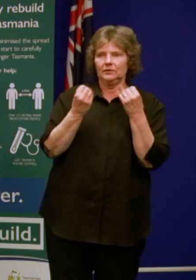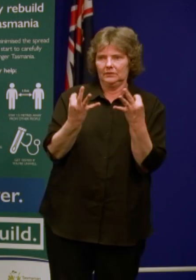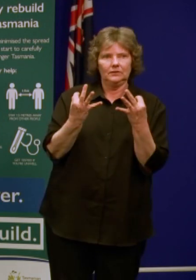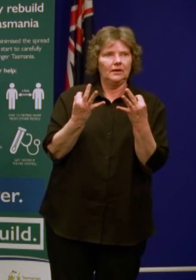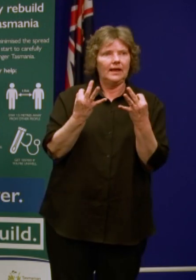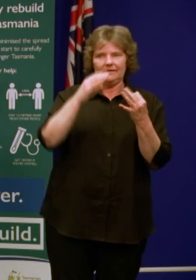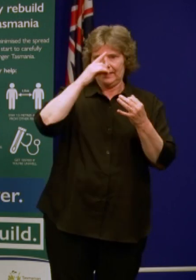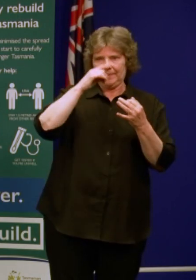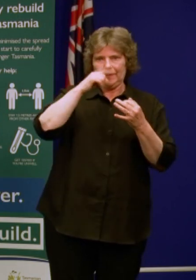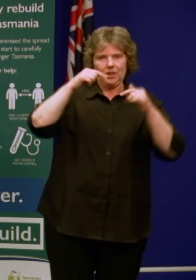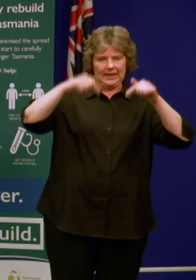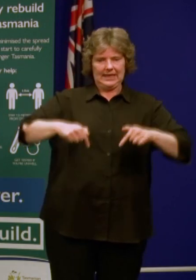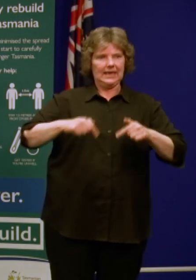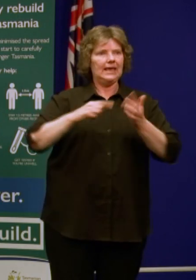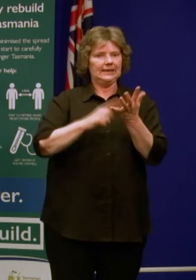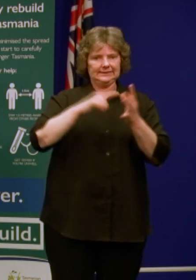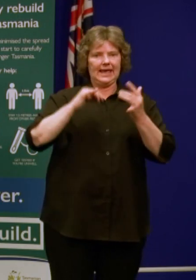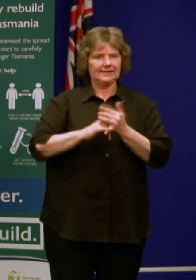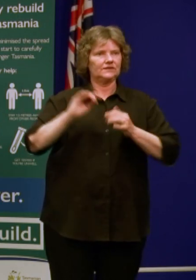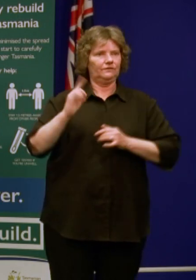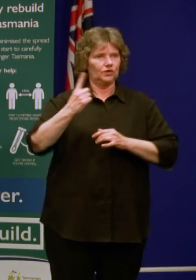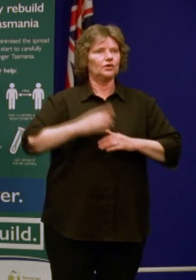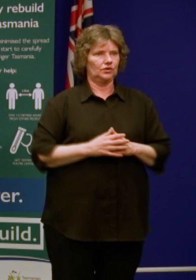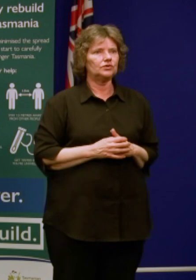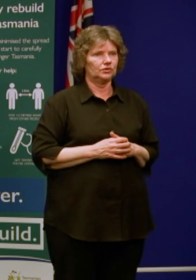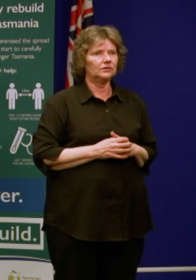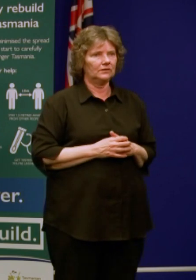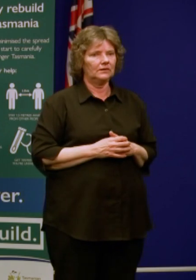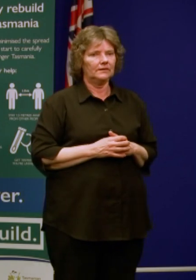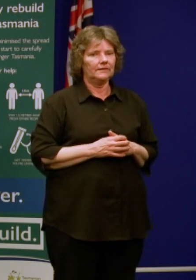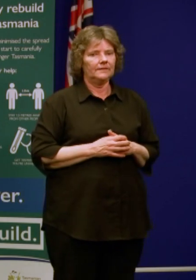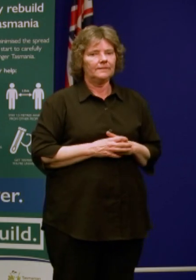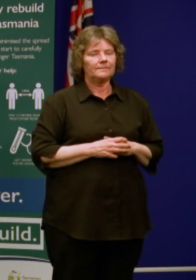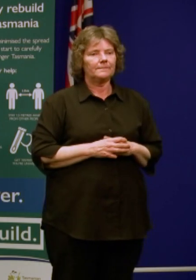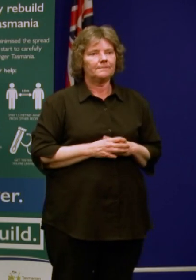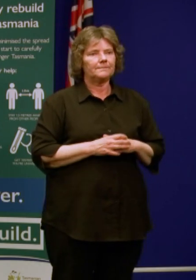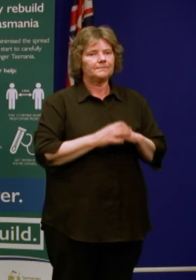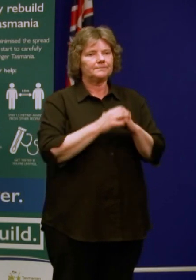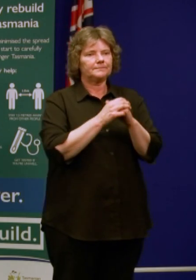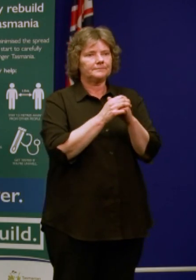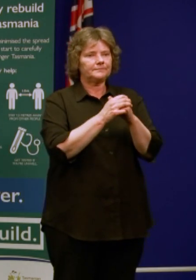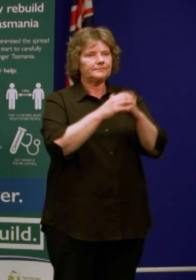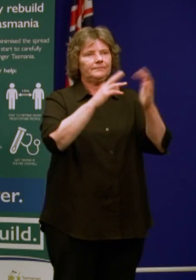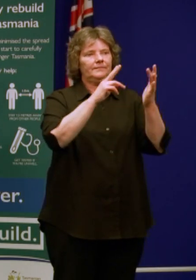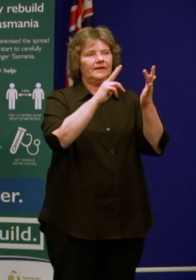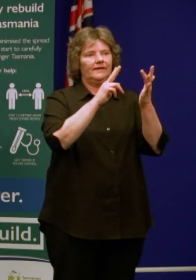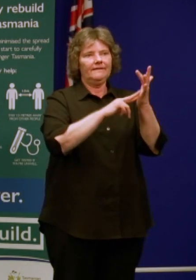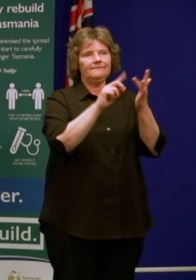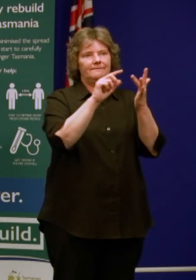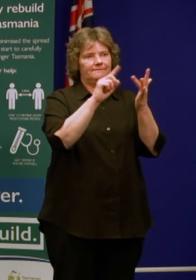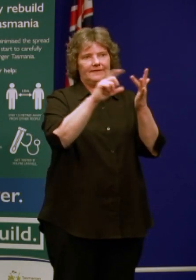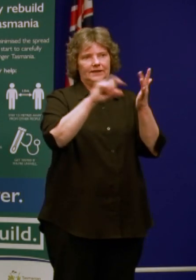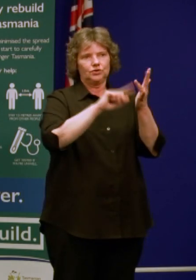People that are coming to Tasmania from other jurisdictions, bearing in mind that Victoria is obviously our hotspot at the moment.